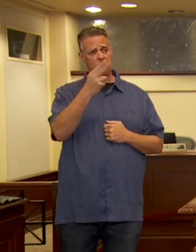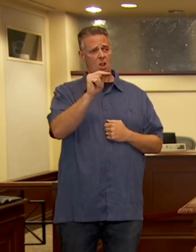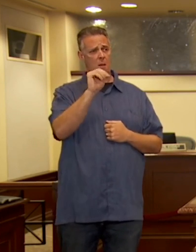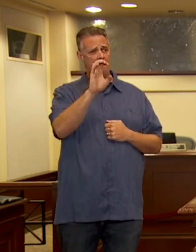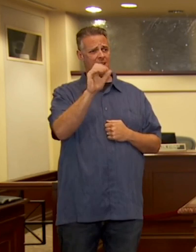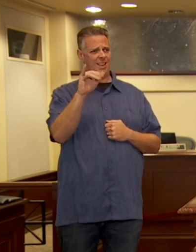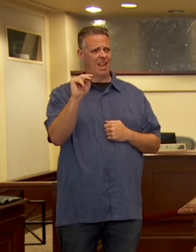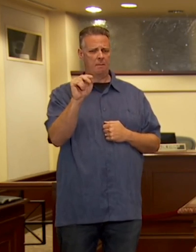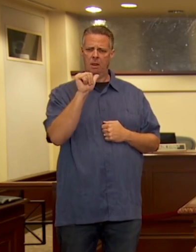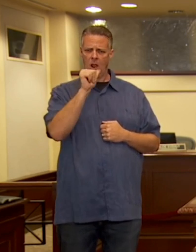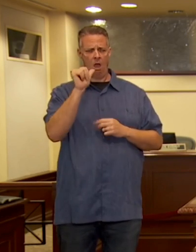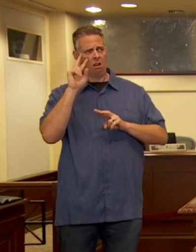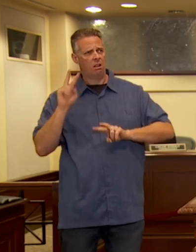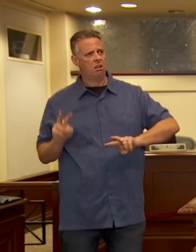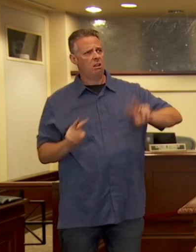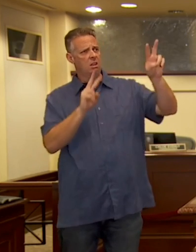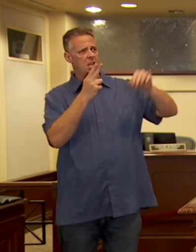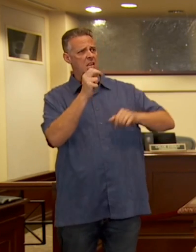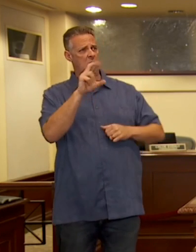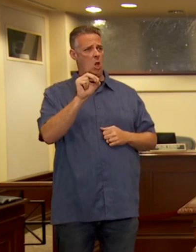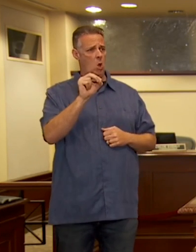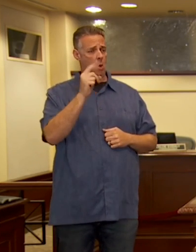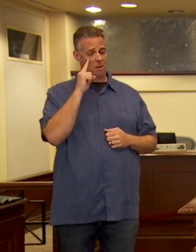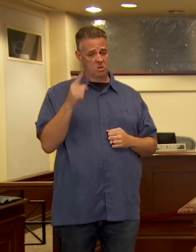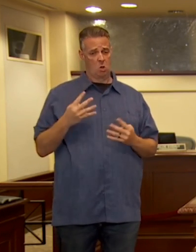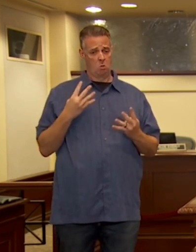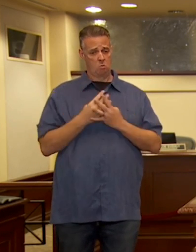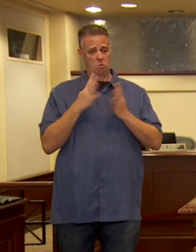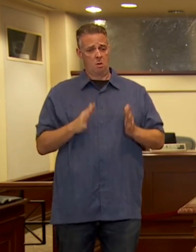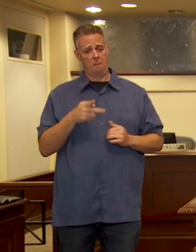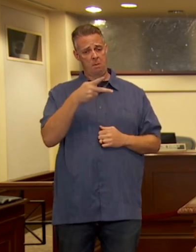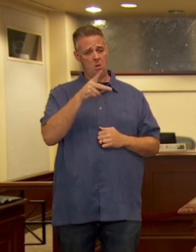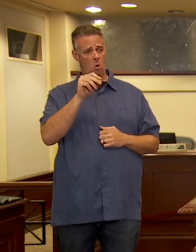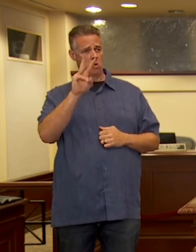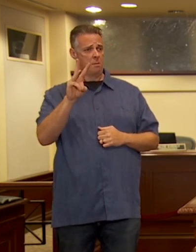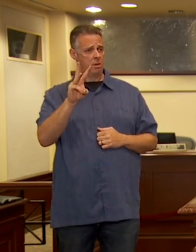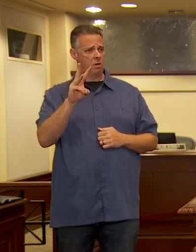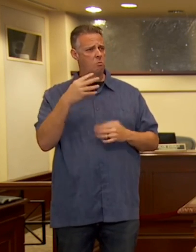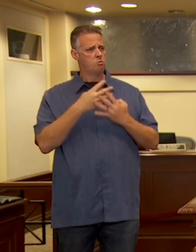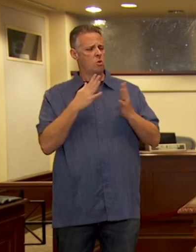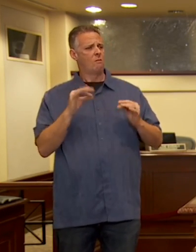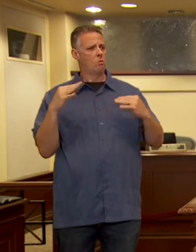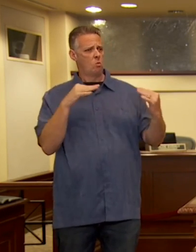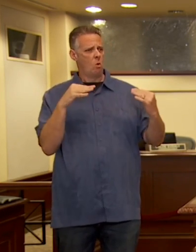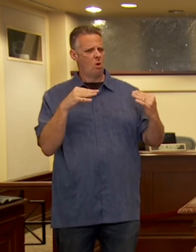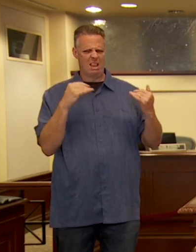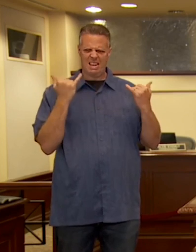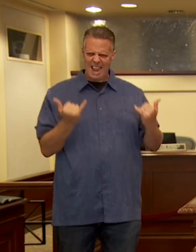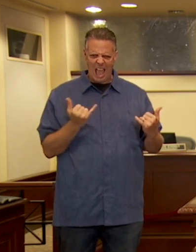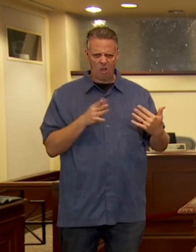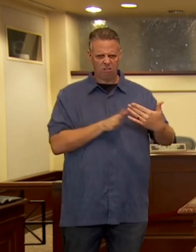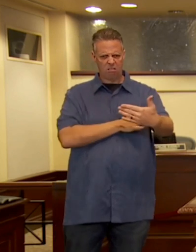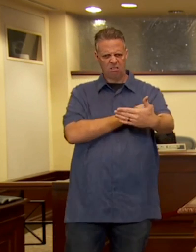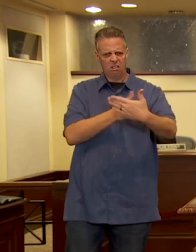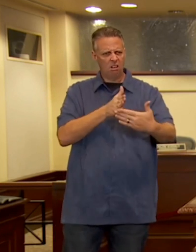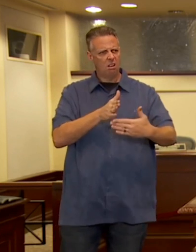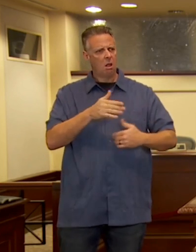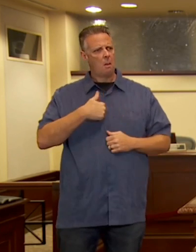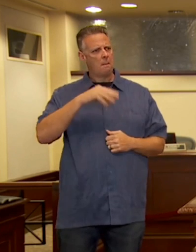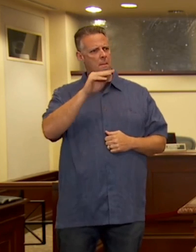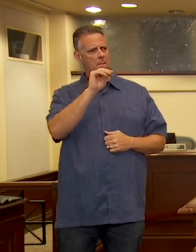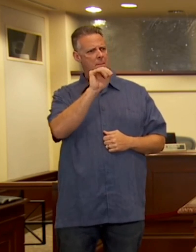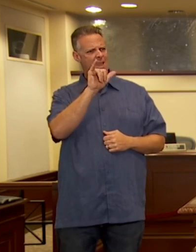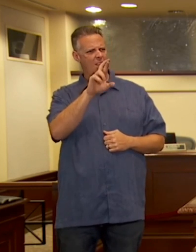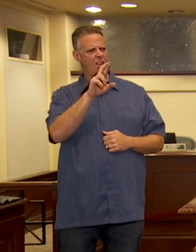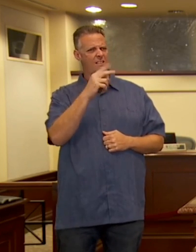wasn't a hero because he was a prisoner of war. And now you're attacking Democratic mayors and the